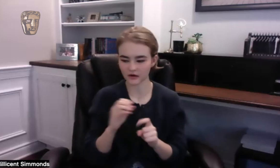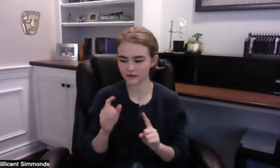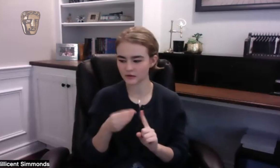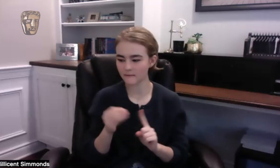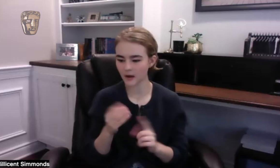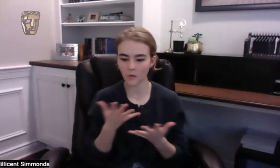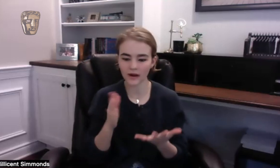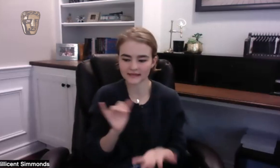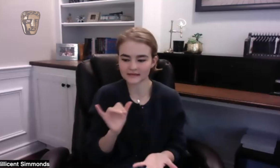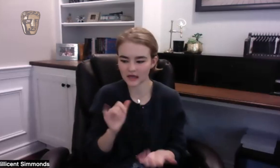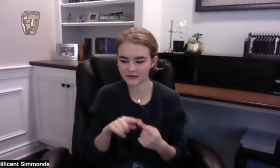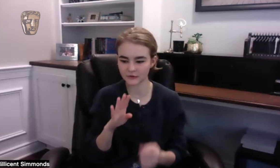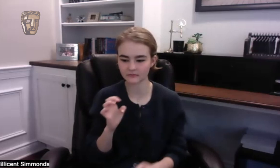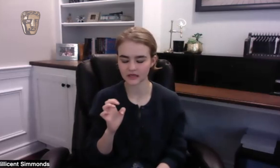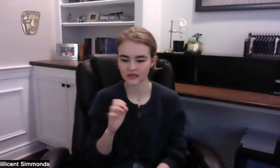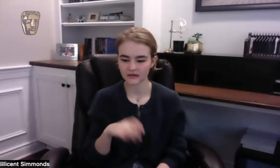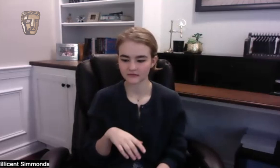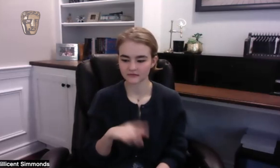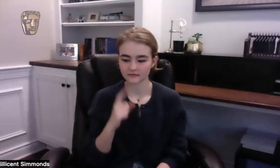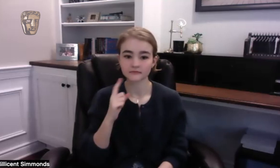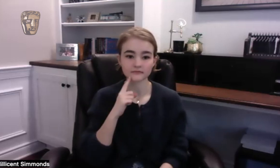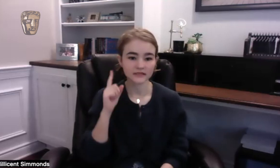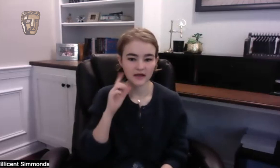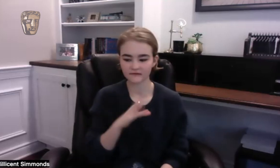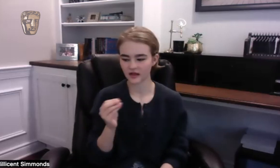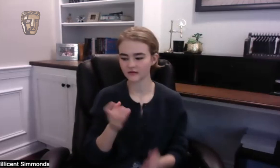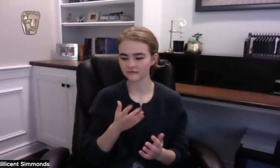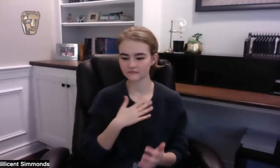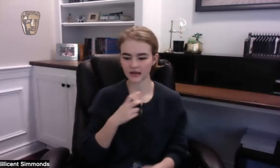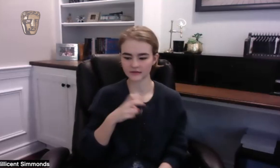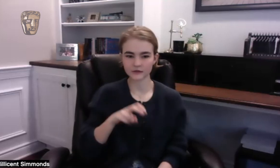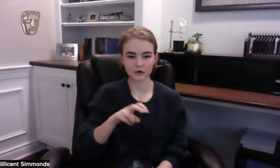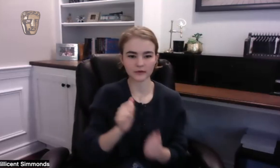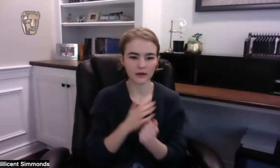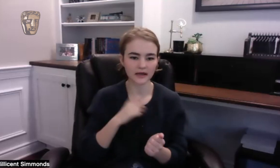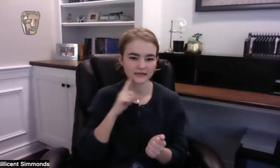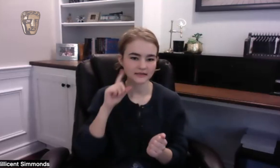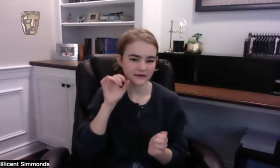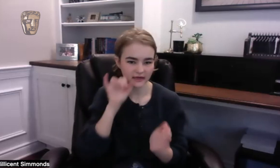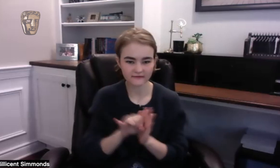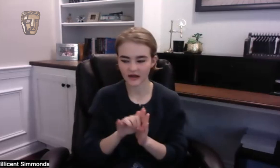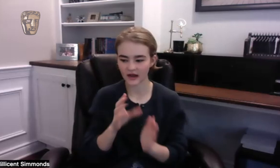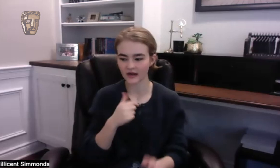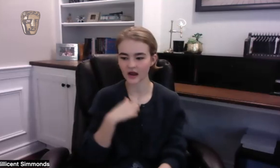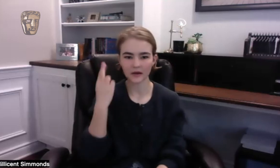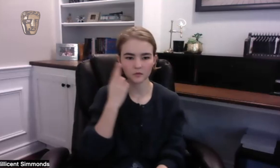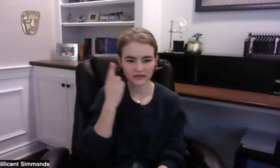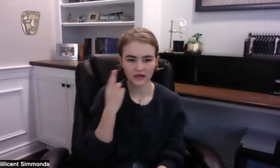this year about what it's like to be you know my journey with my deafness and my